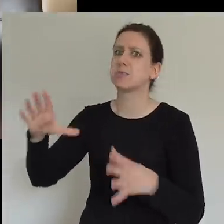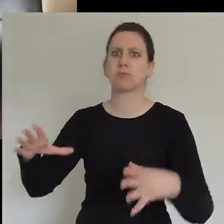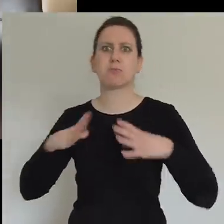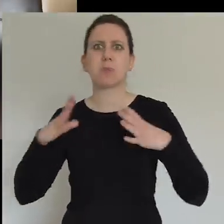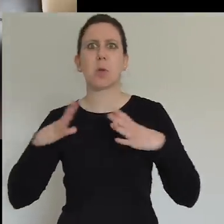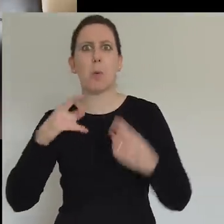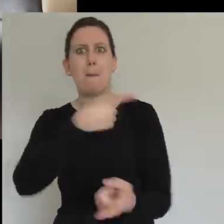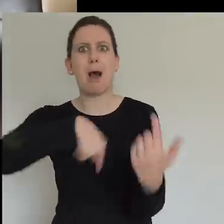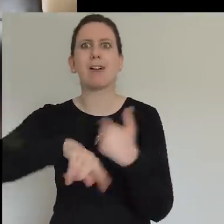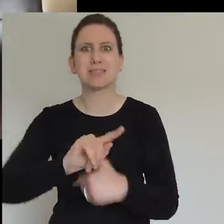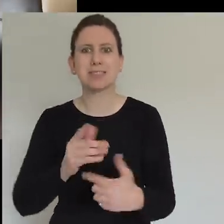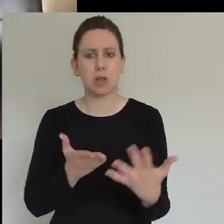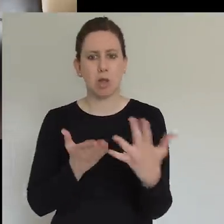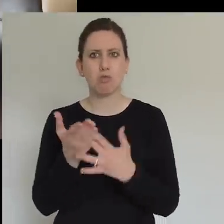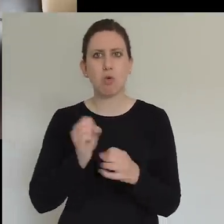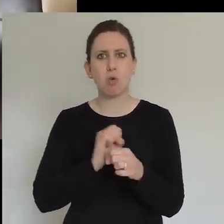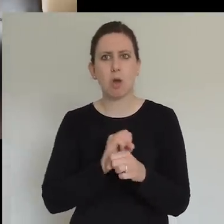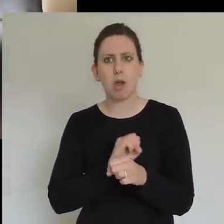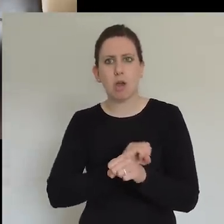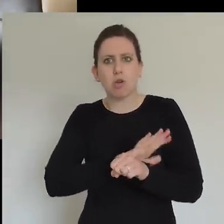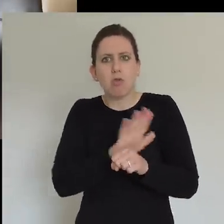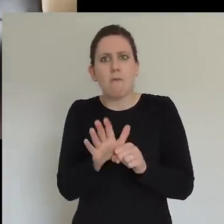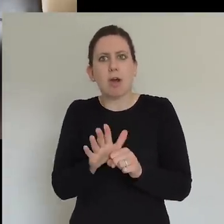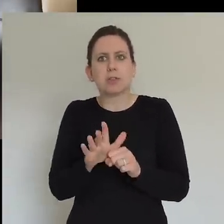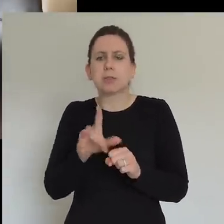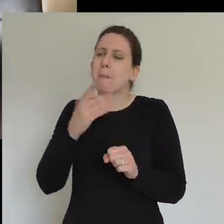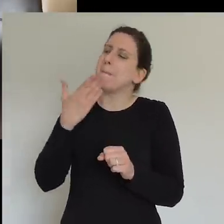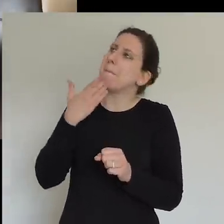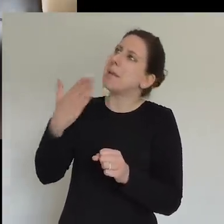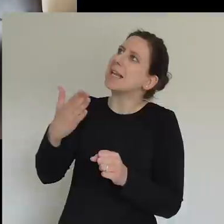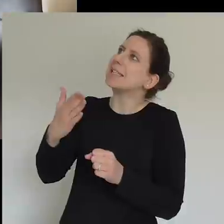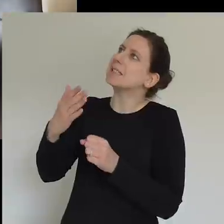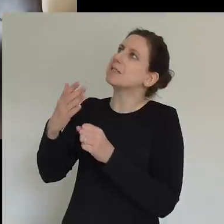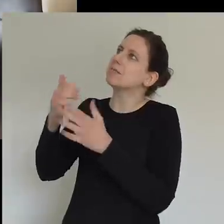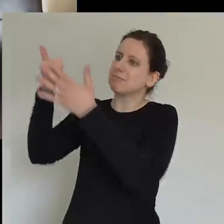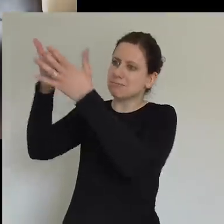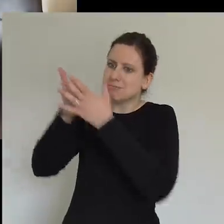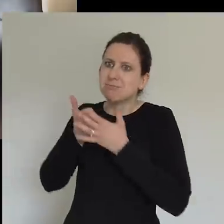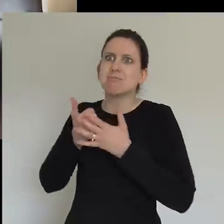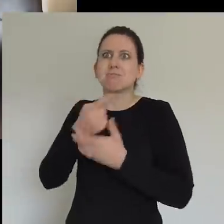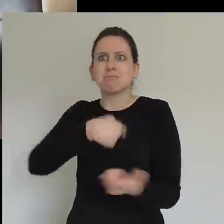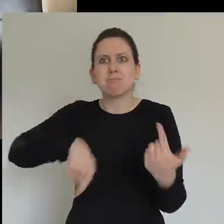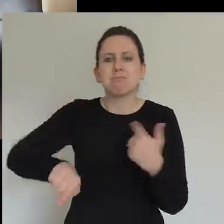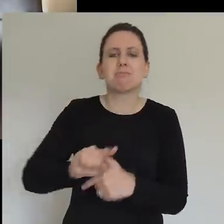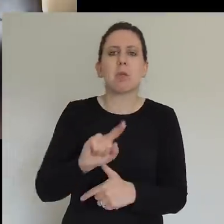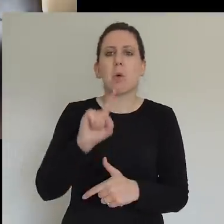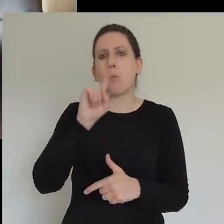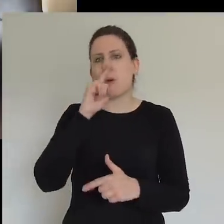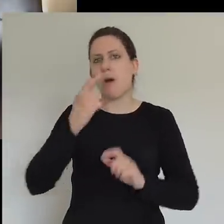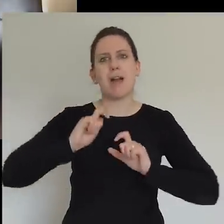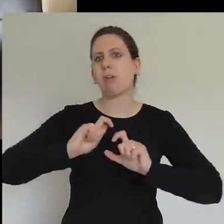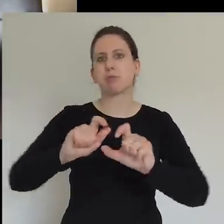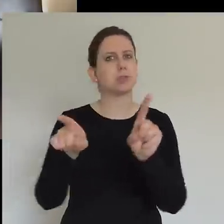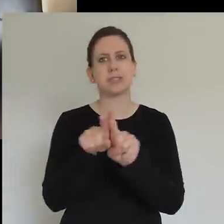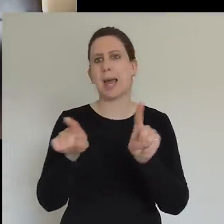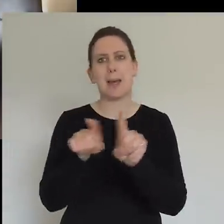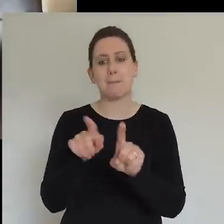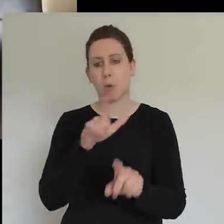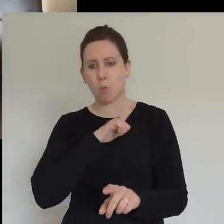we won't return to what was. We're walking towards something new. And there's a shaking, like you mentioned already,